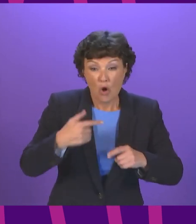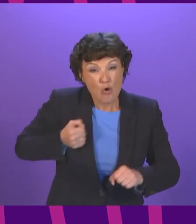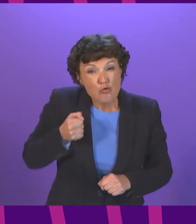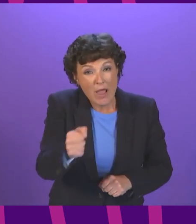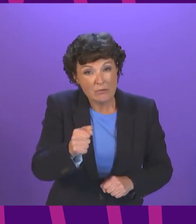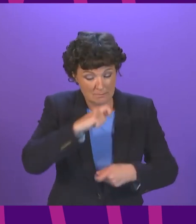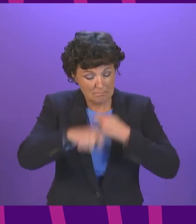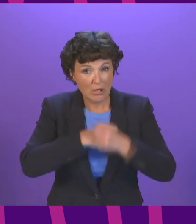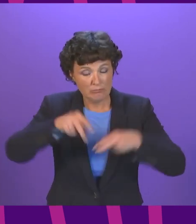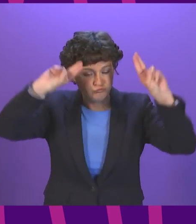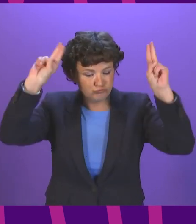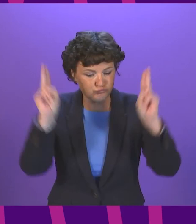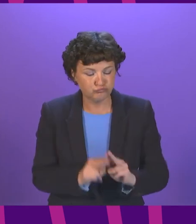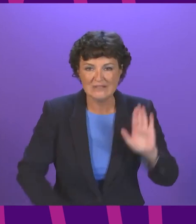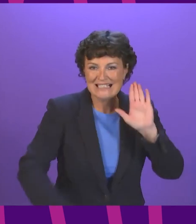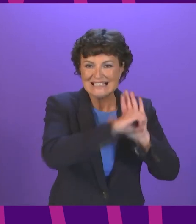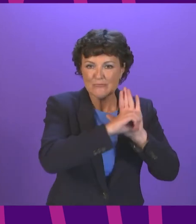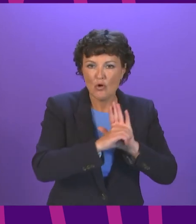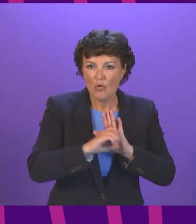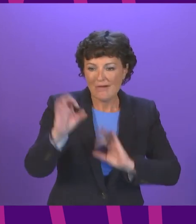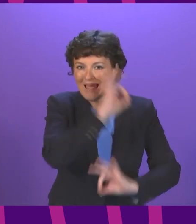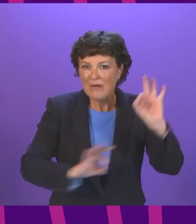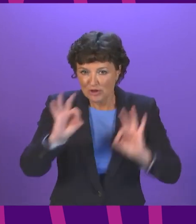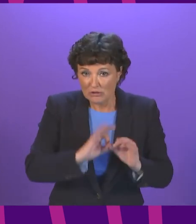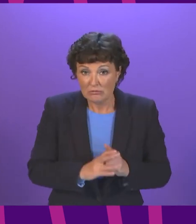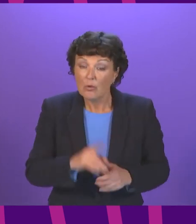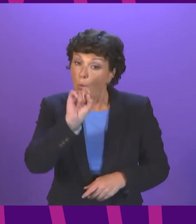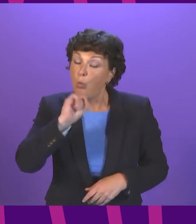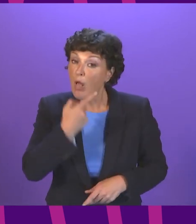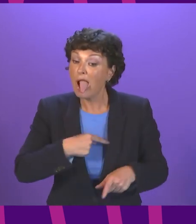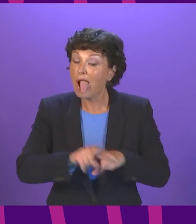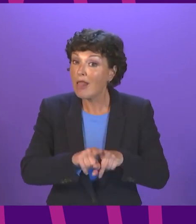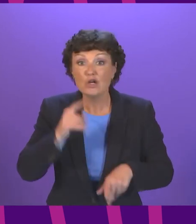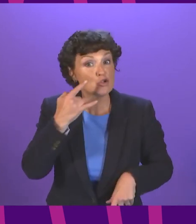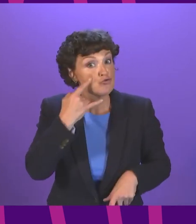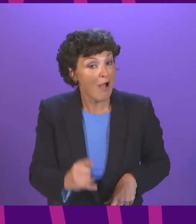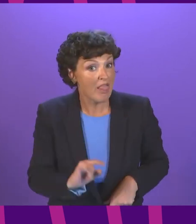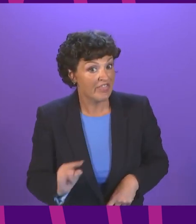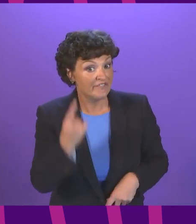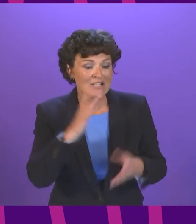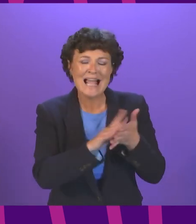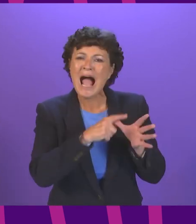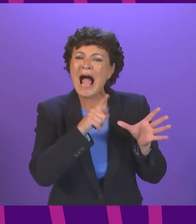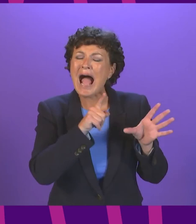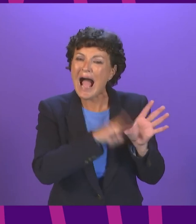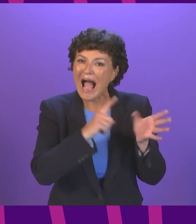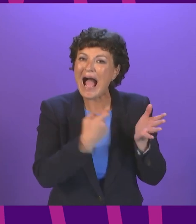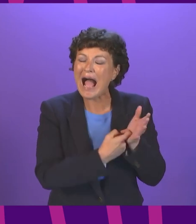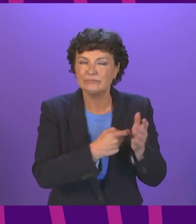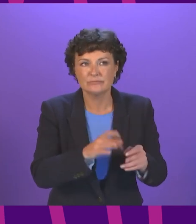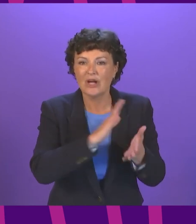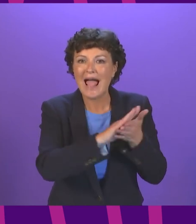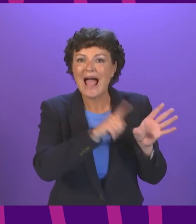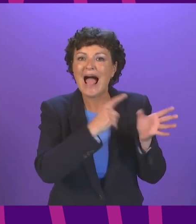railways by 2035 This will include trialling the first hydrogen-powered train later this year All of these measures will